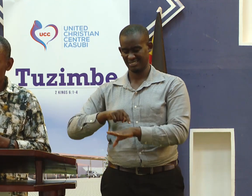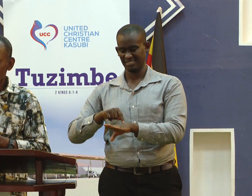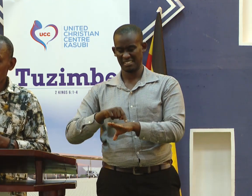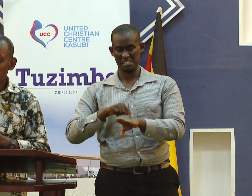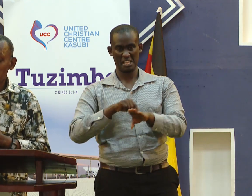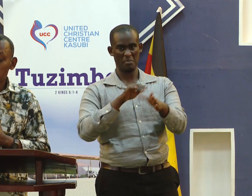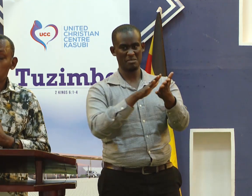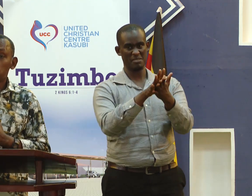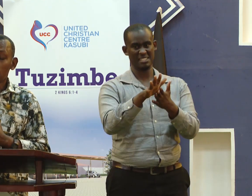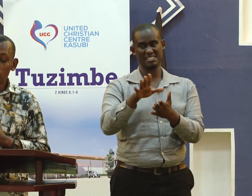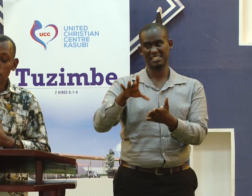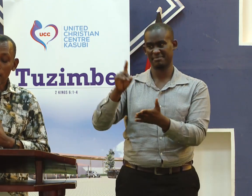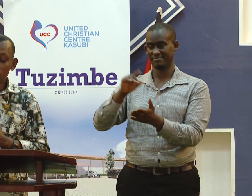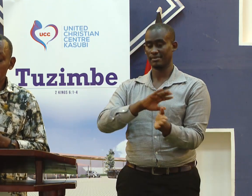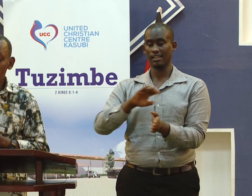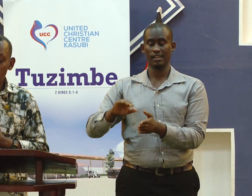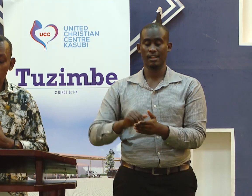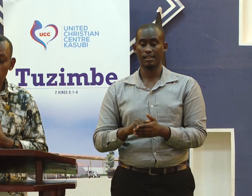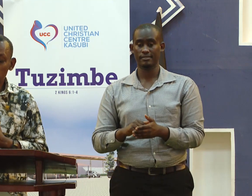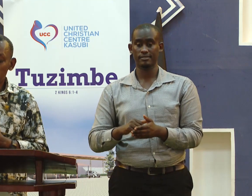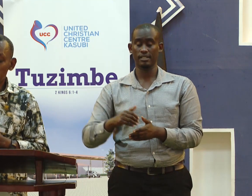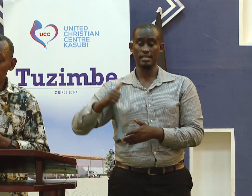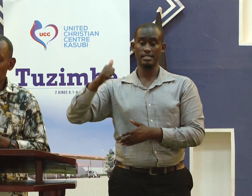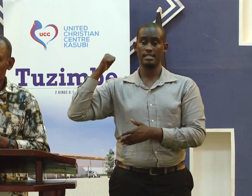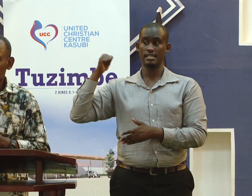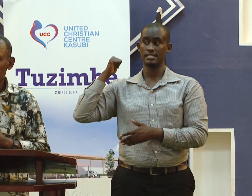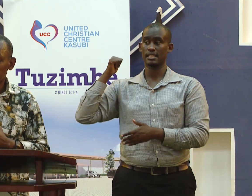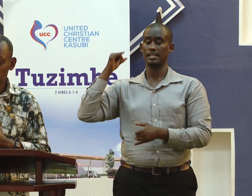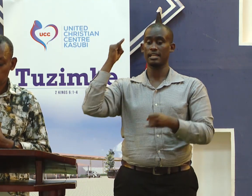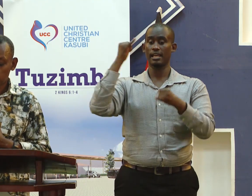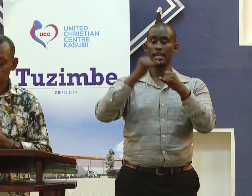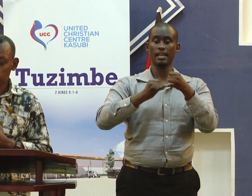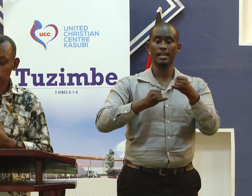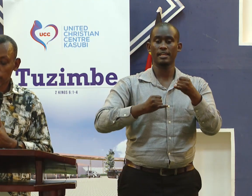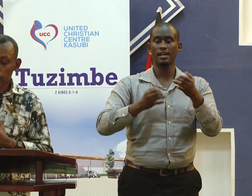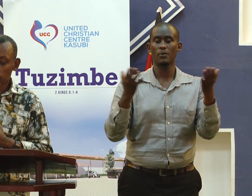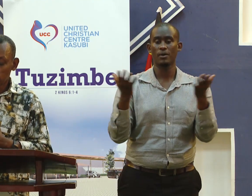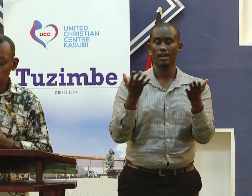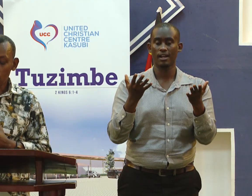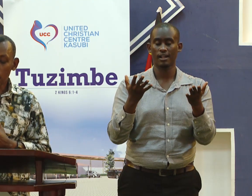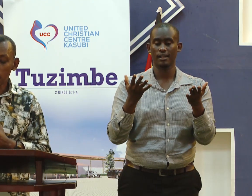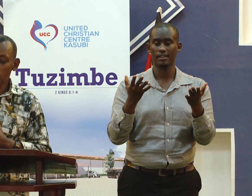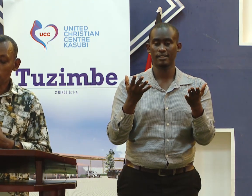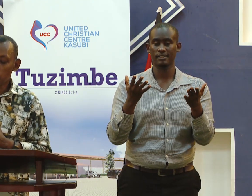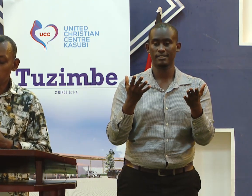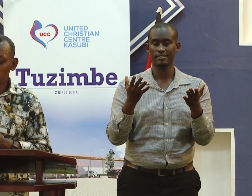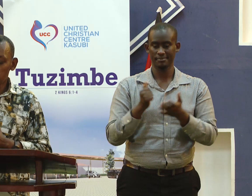We shall get it another time. Let's waste it. I want us to go where we ended yesterday.